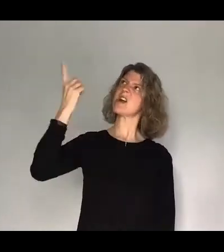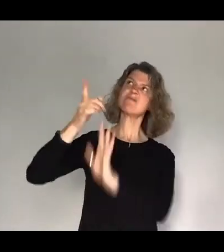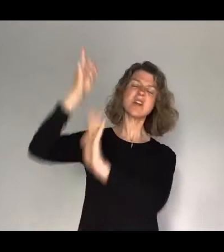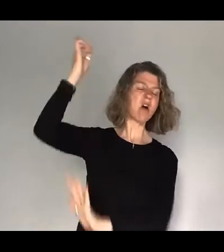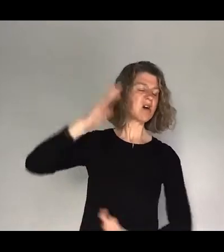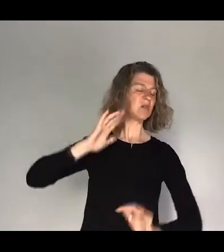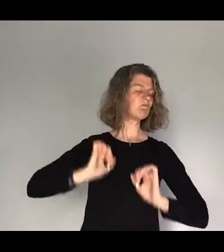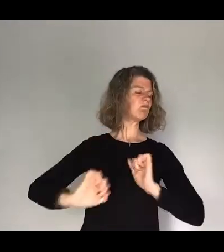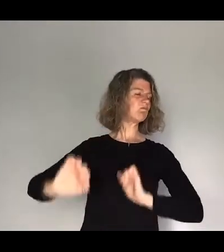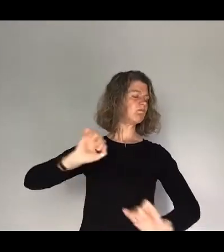we would love to pray for you